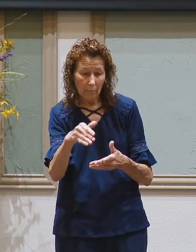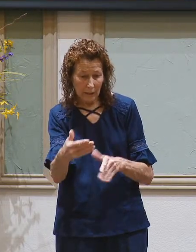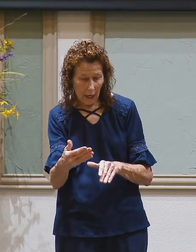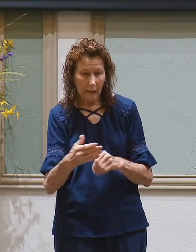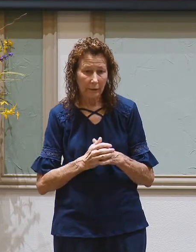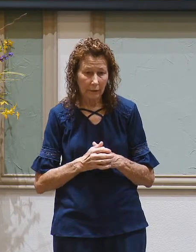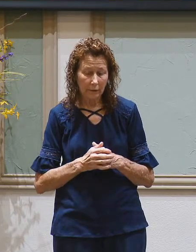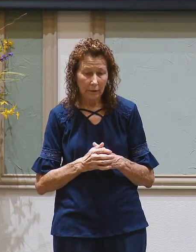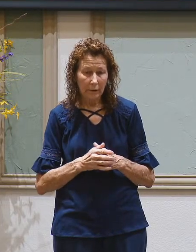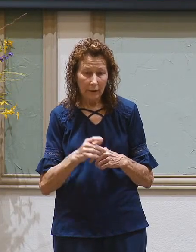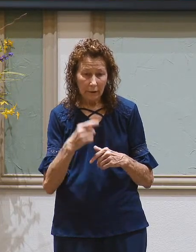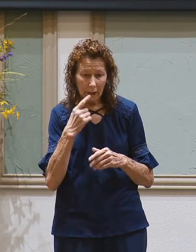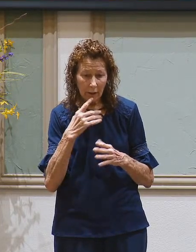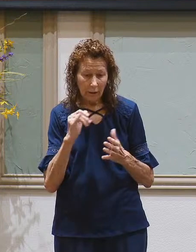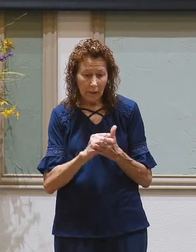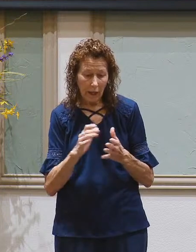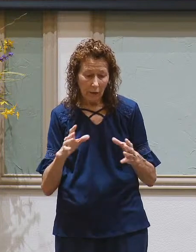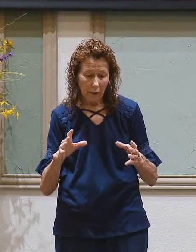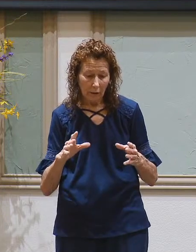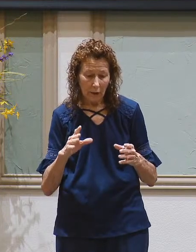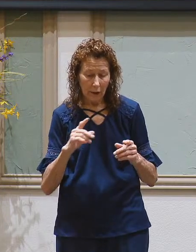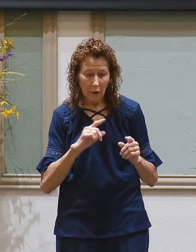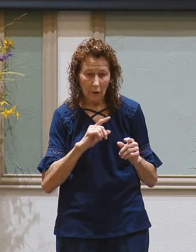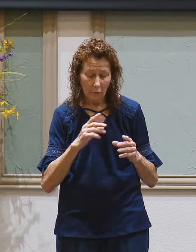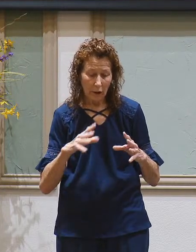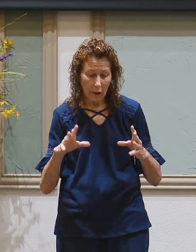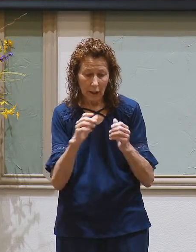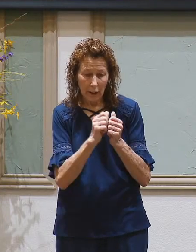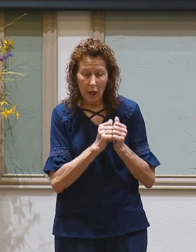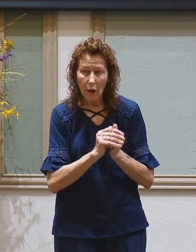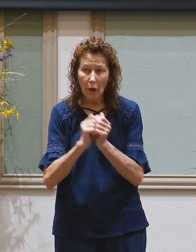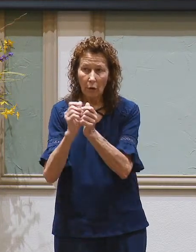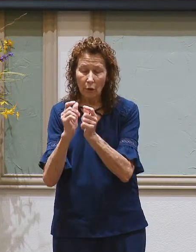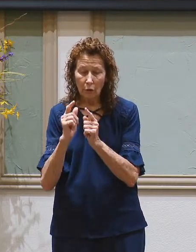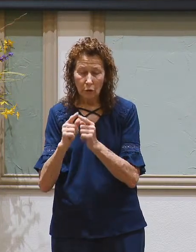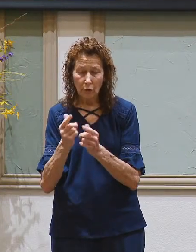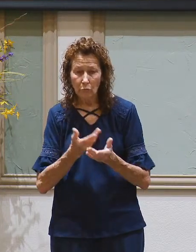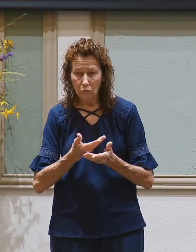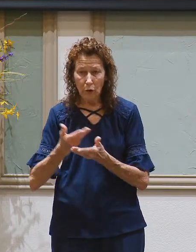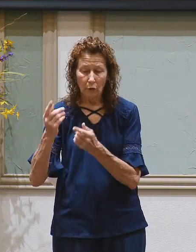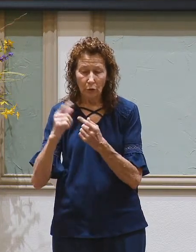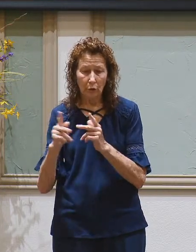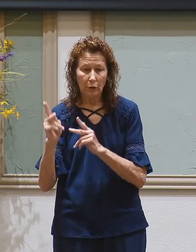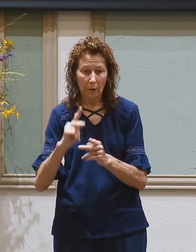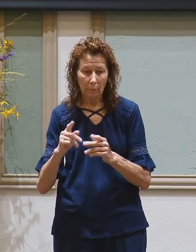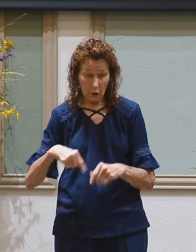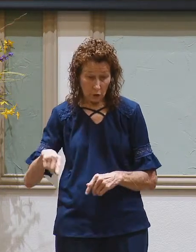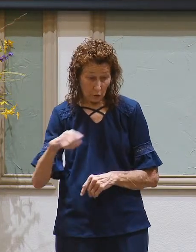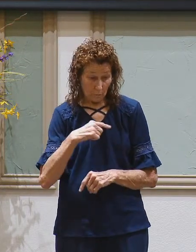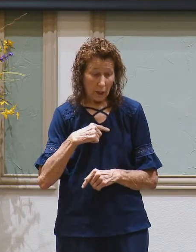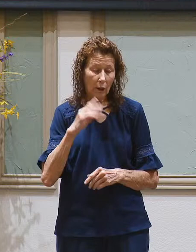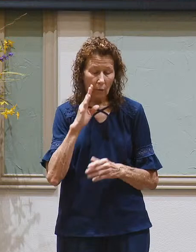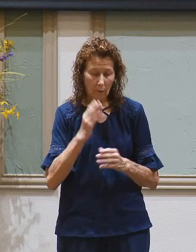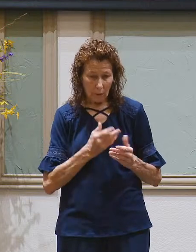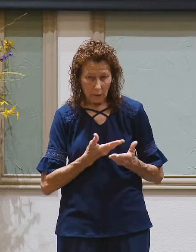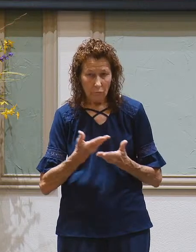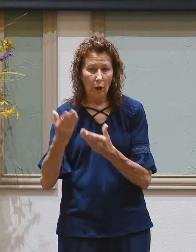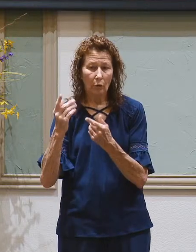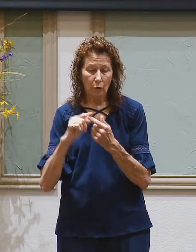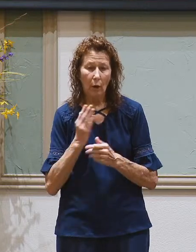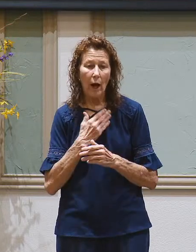The text says he's gathered to his people. I like that. Folks, one day you and I will be gathered to our people,